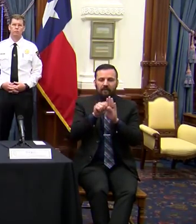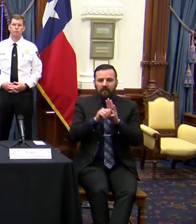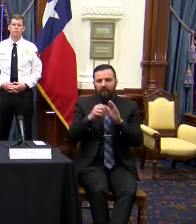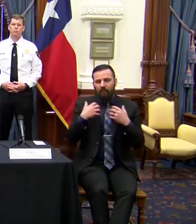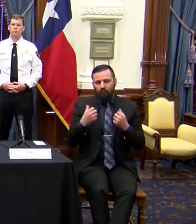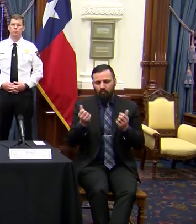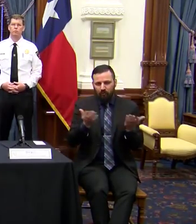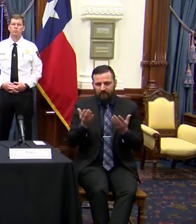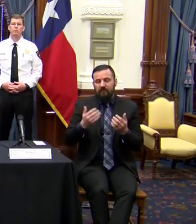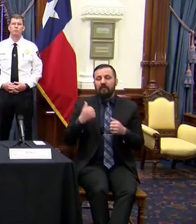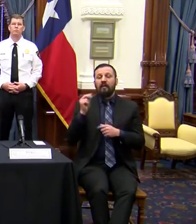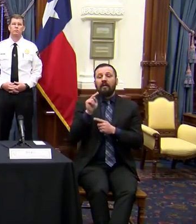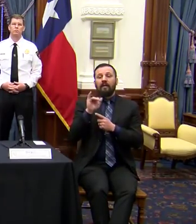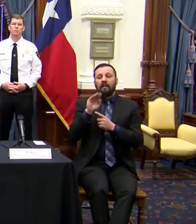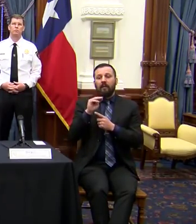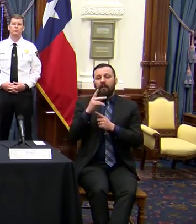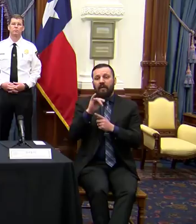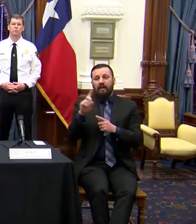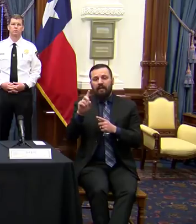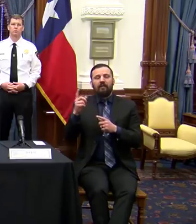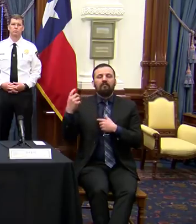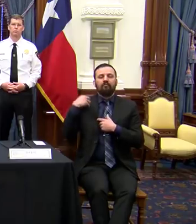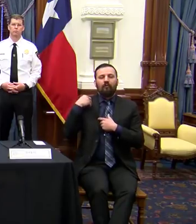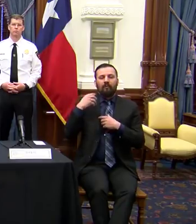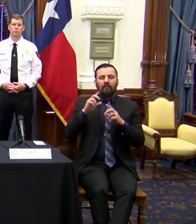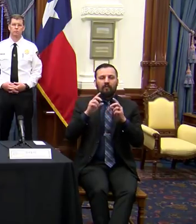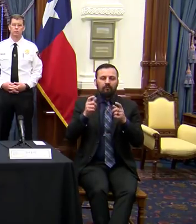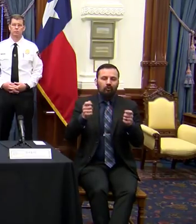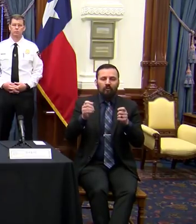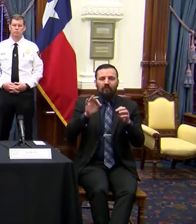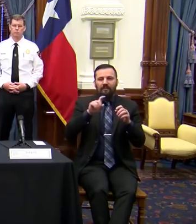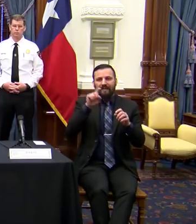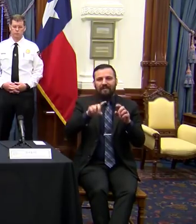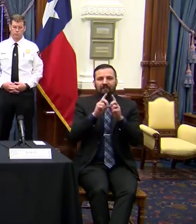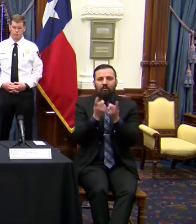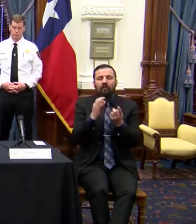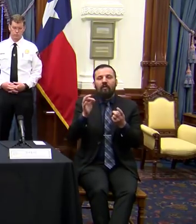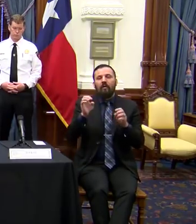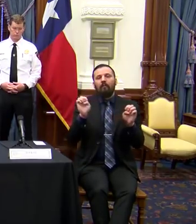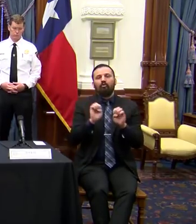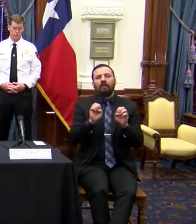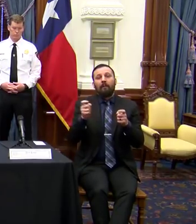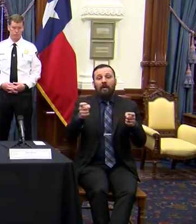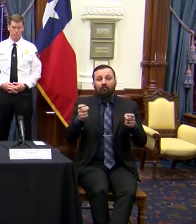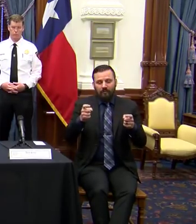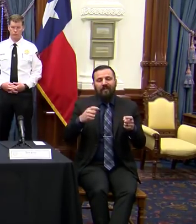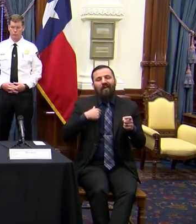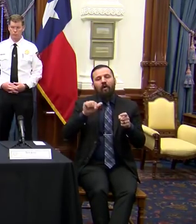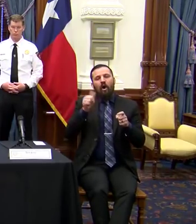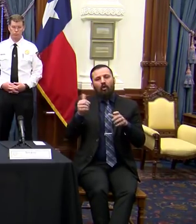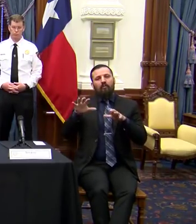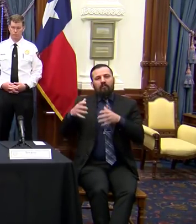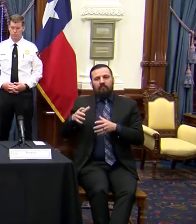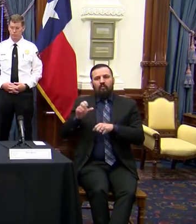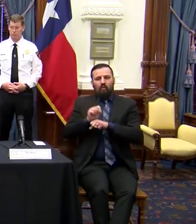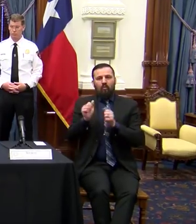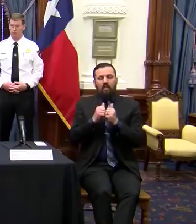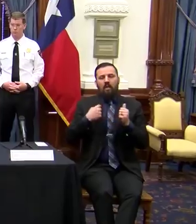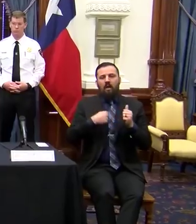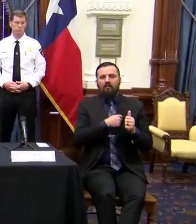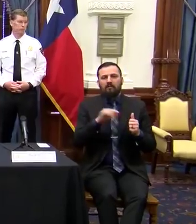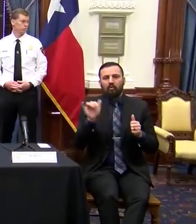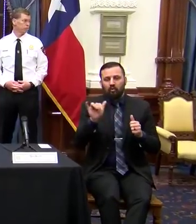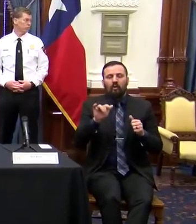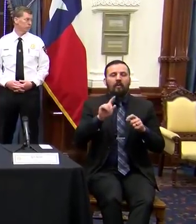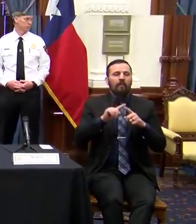Nim Kidd, the Chief in Charge of the Texas Division of Emergency Management. There are others working with us as we speak, but in order